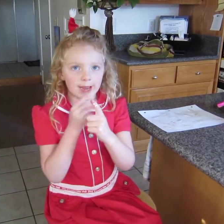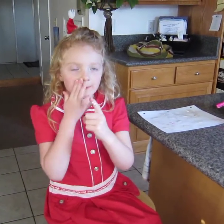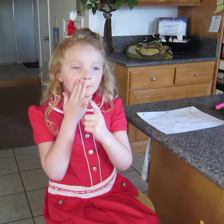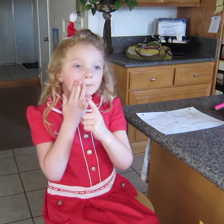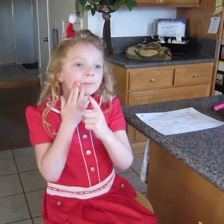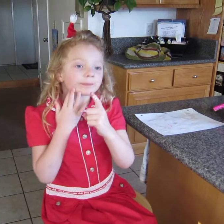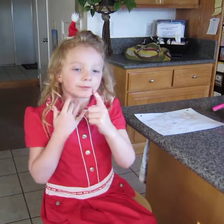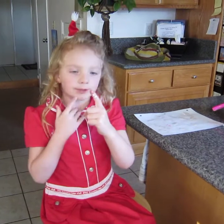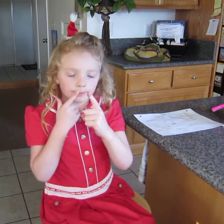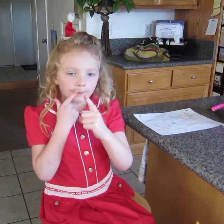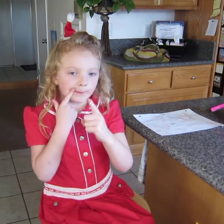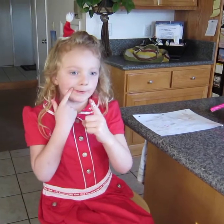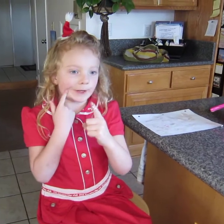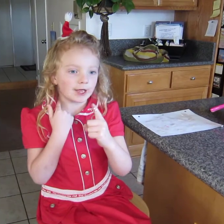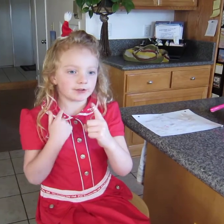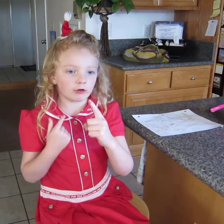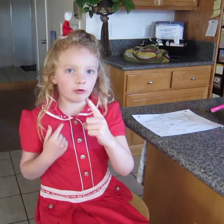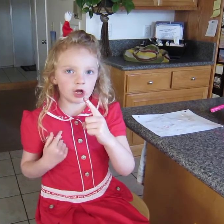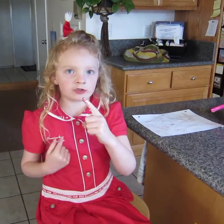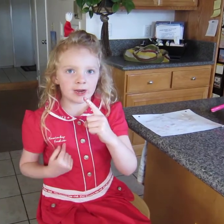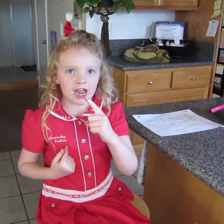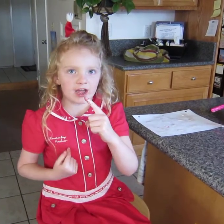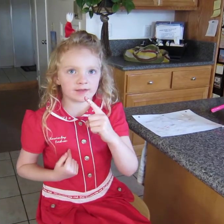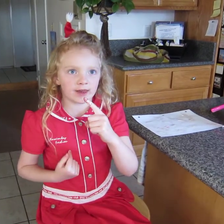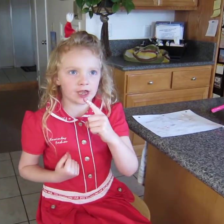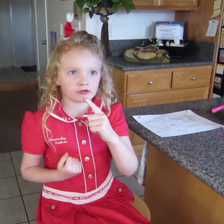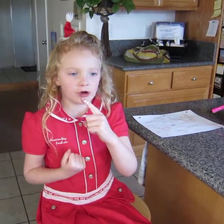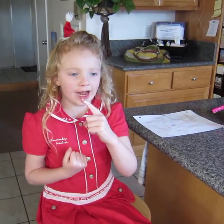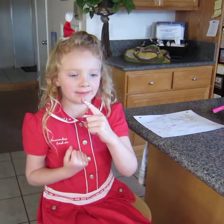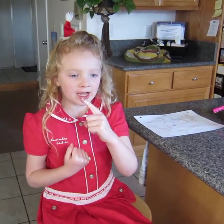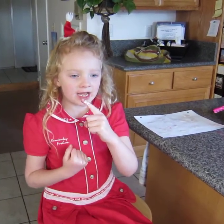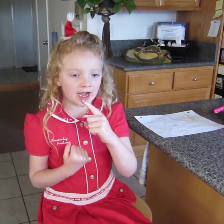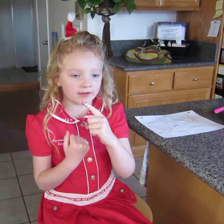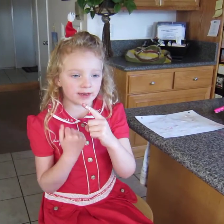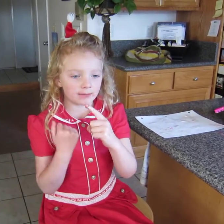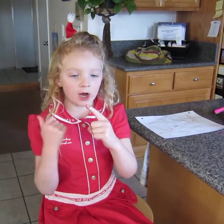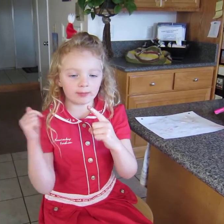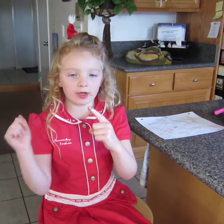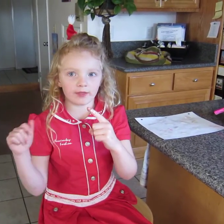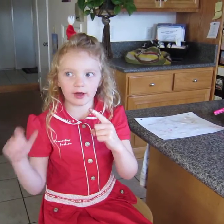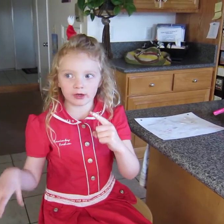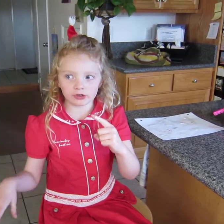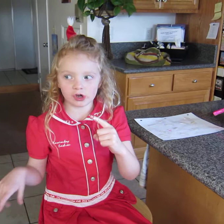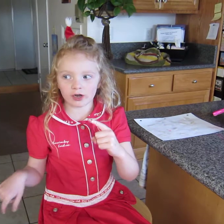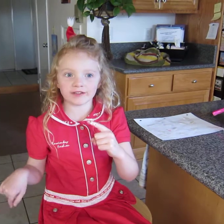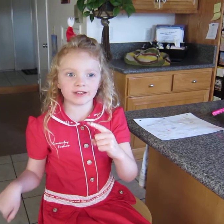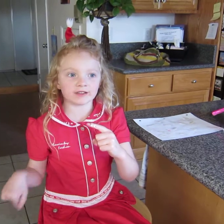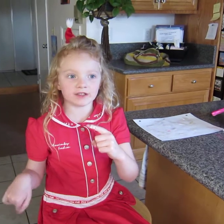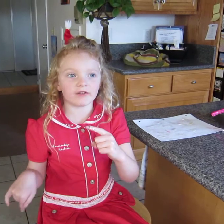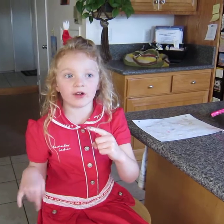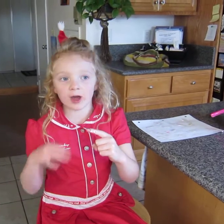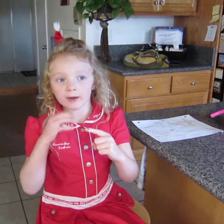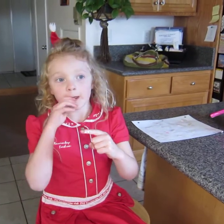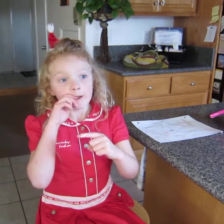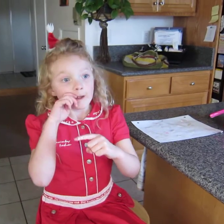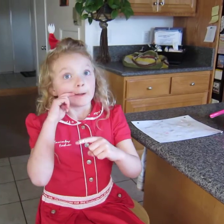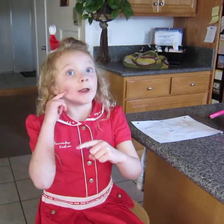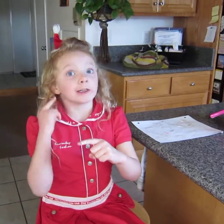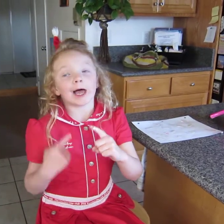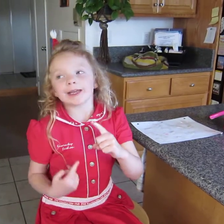to wash my hands and I dried my hands and mom put the Johnson stuff on and like